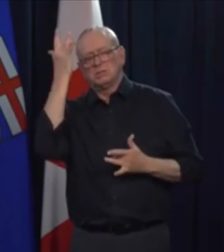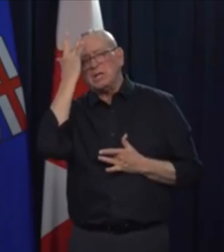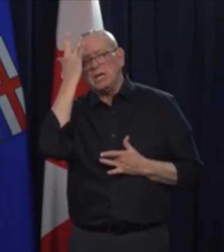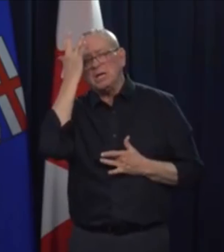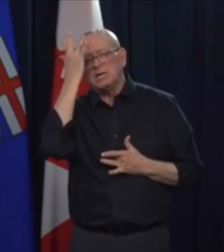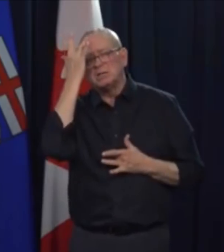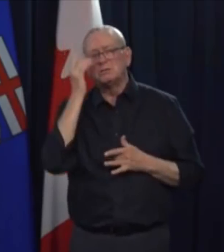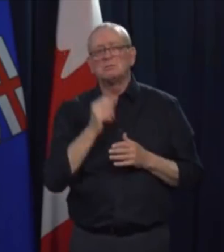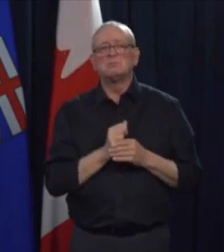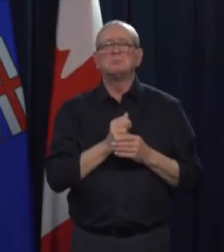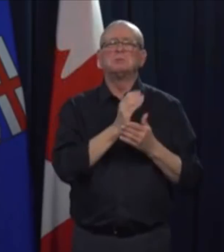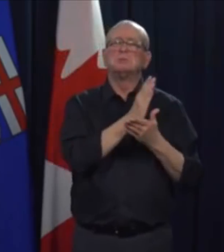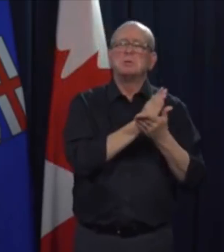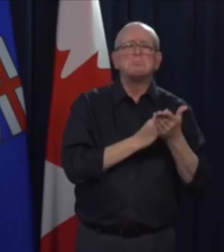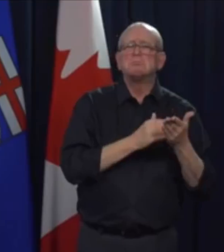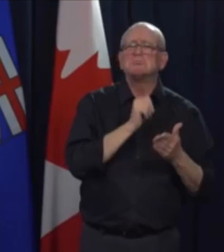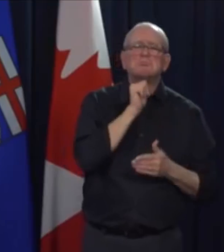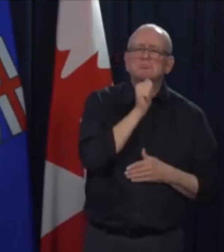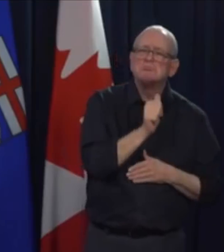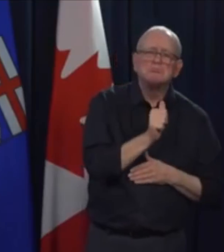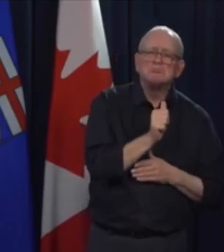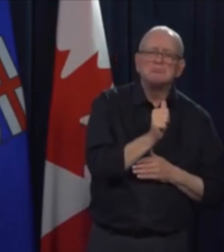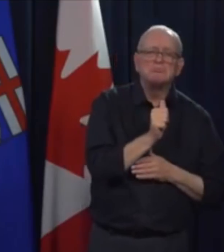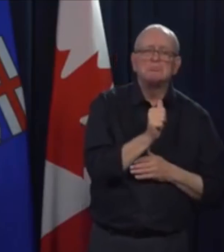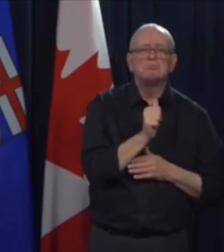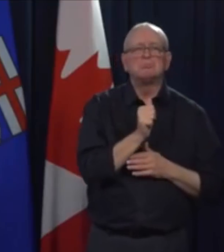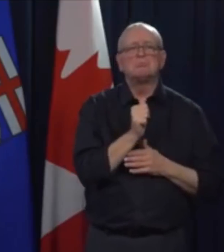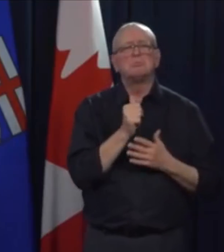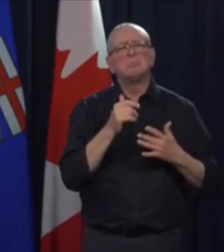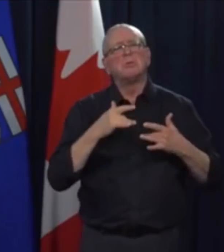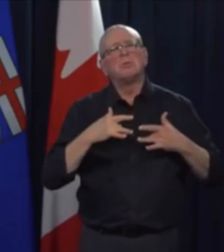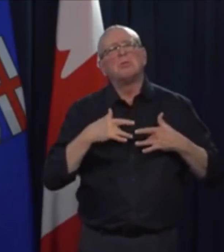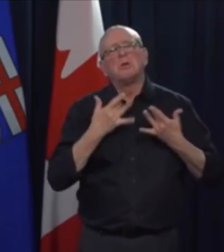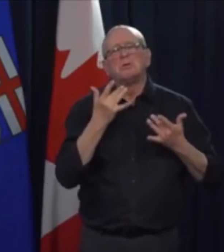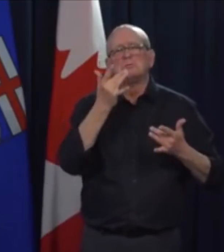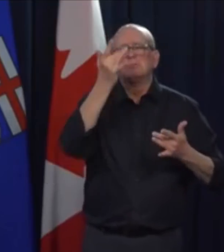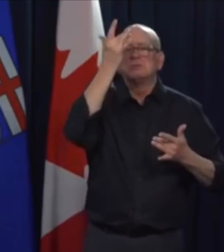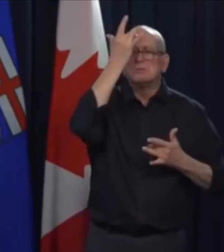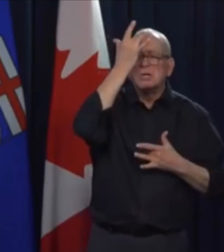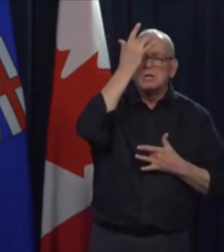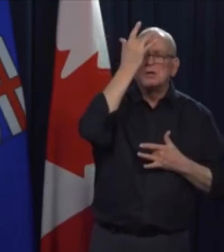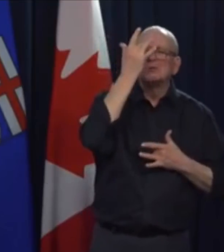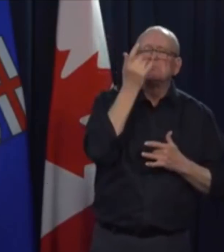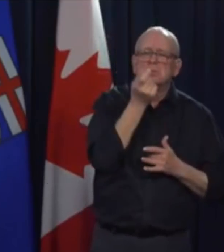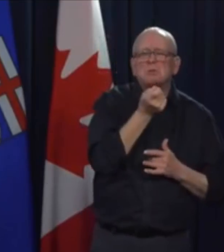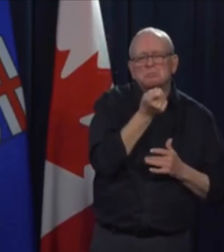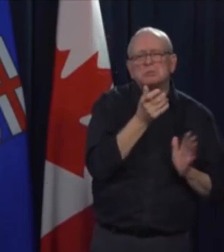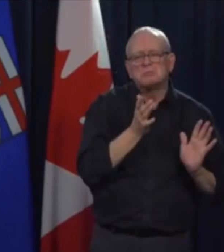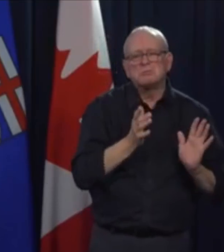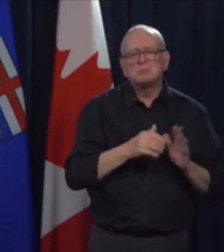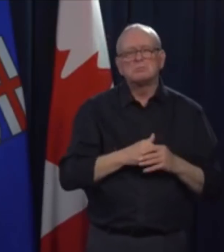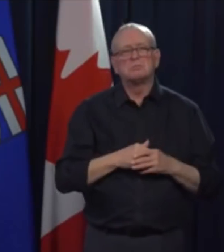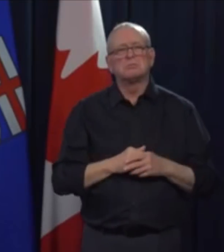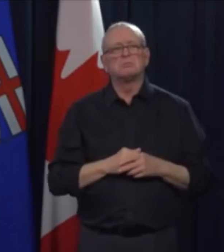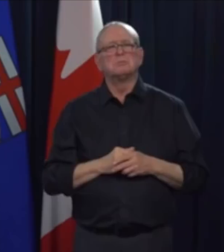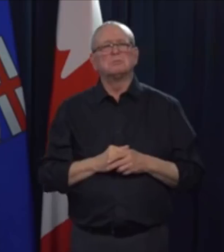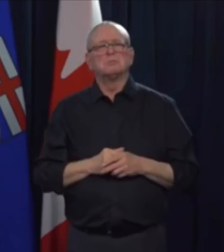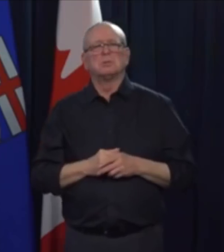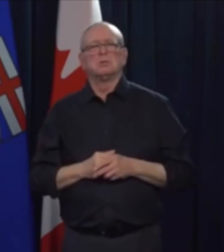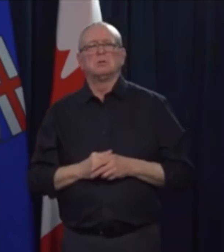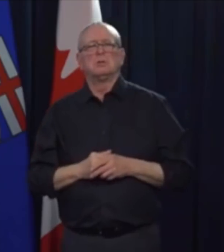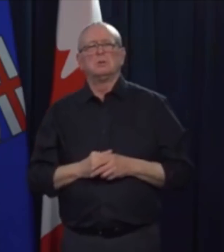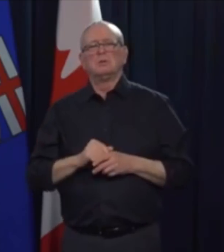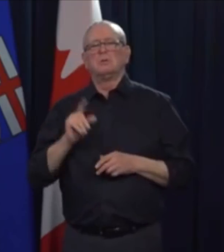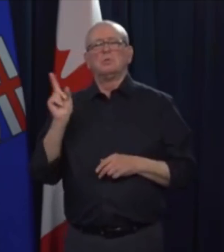public health guidance. In long-term care and other continuing care facilities, where some of our most vulnerable citizens reside,